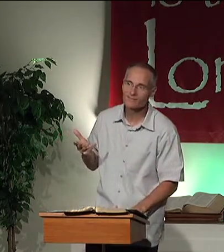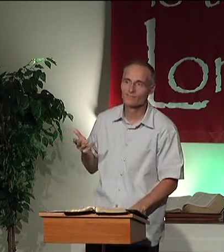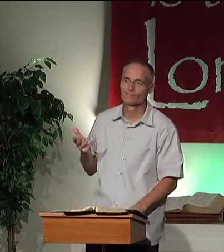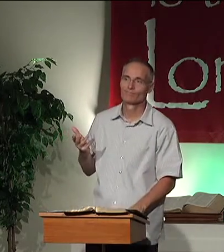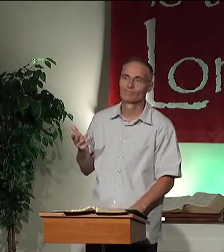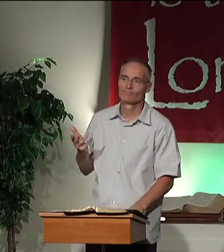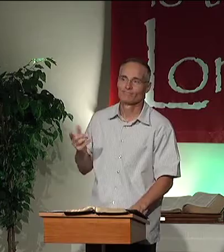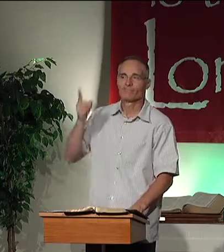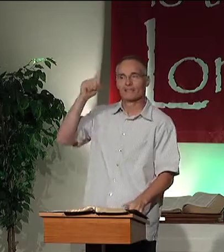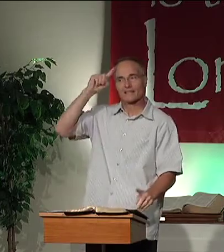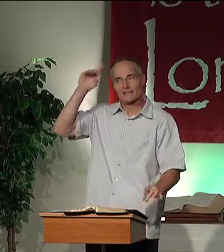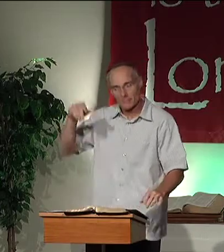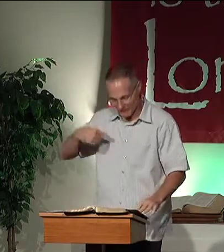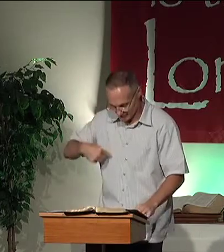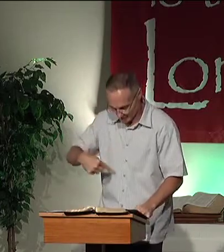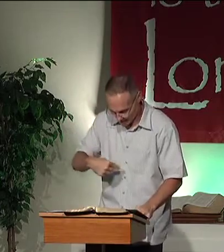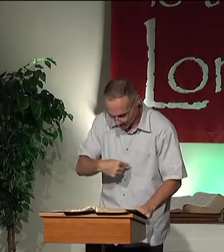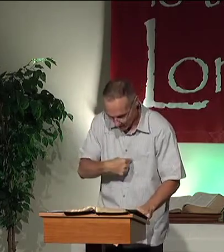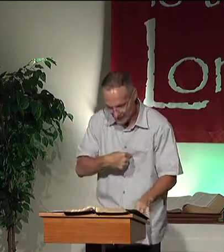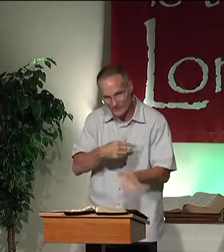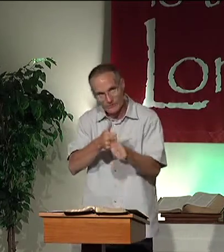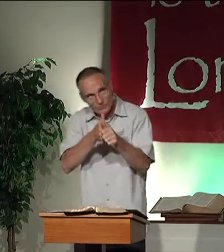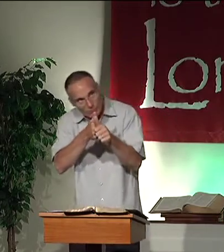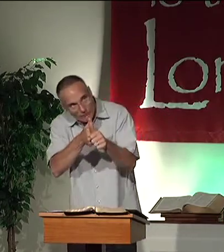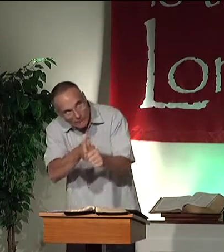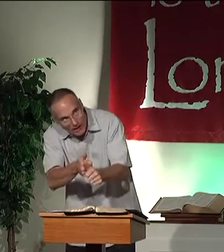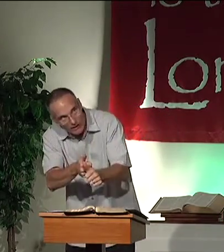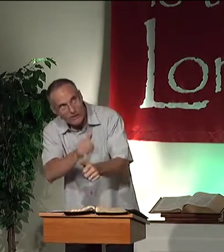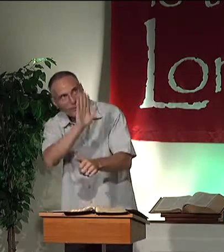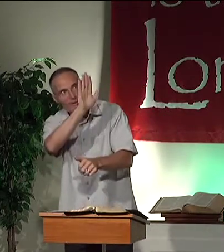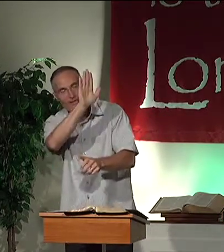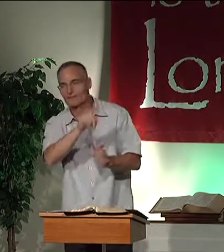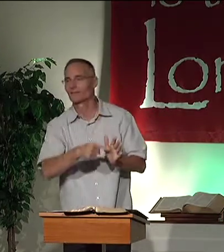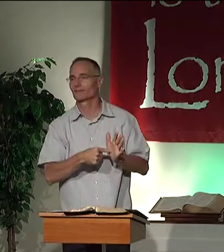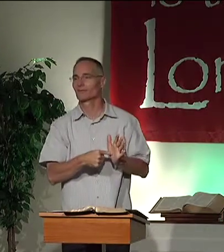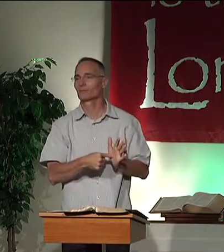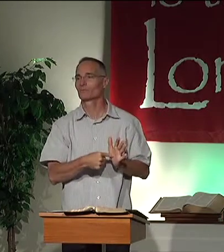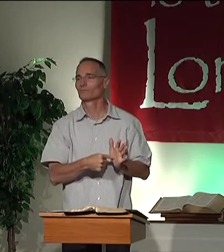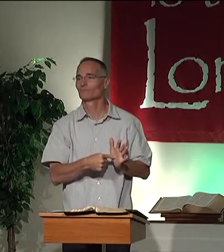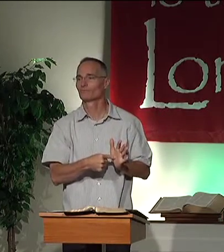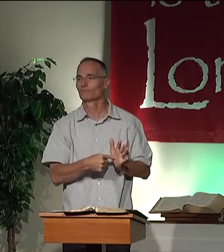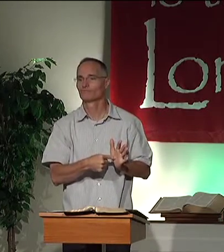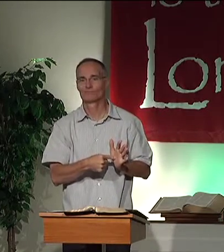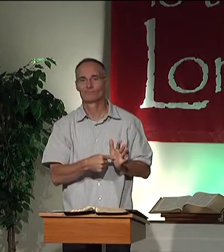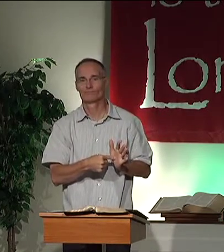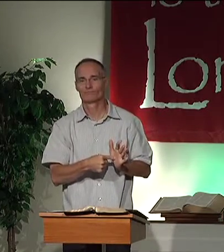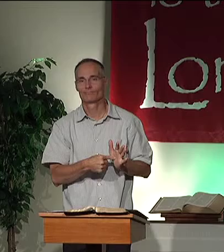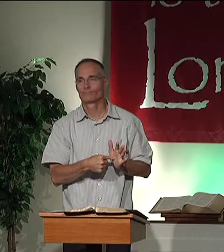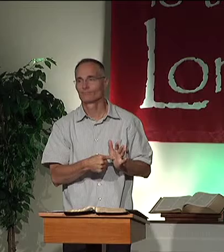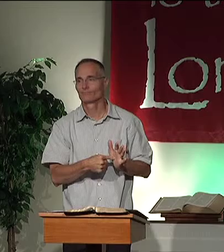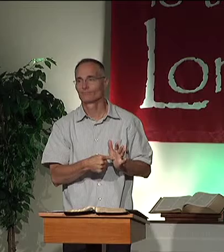means he expects us to follow his example.